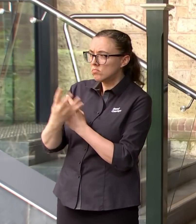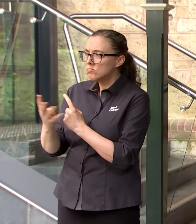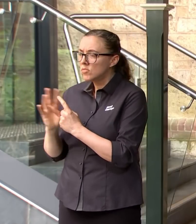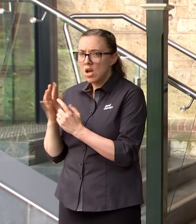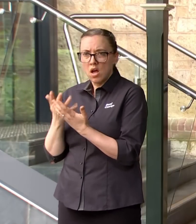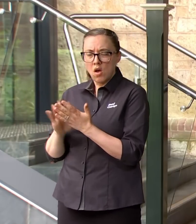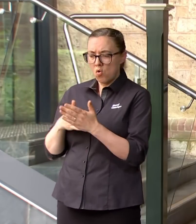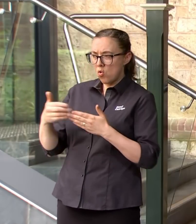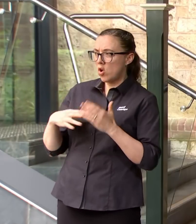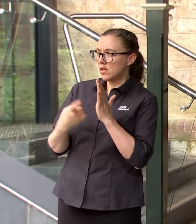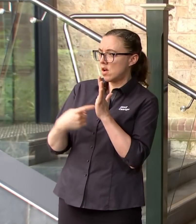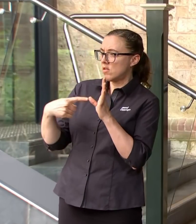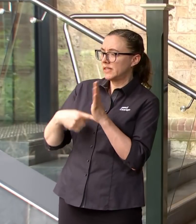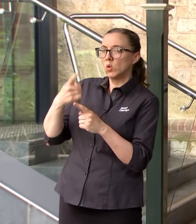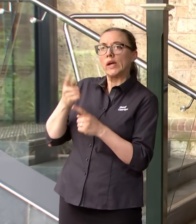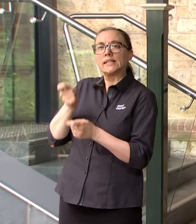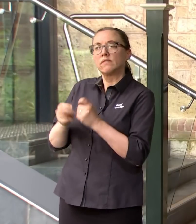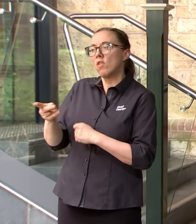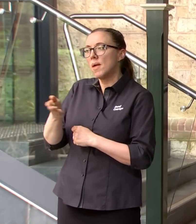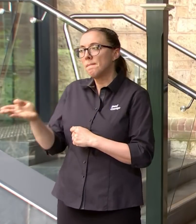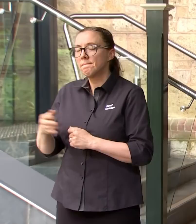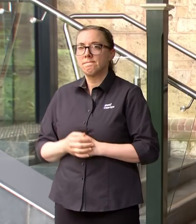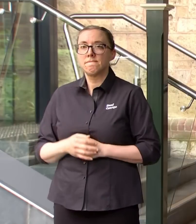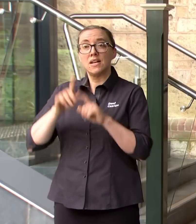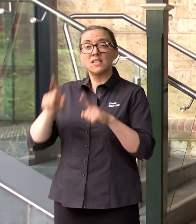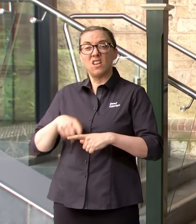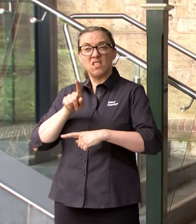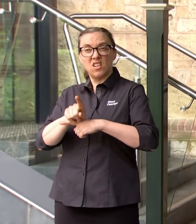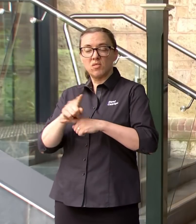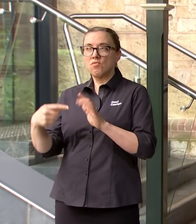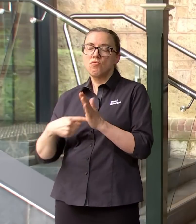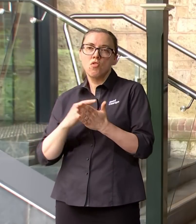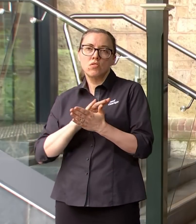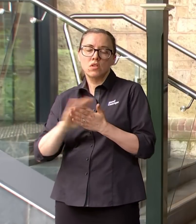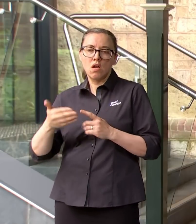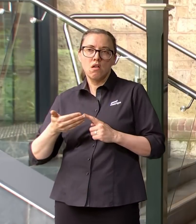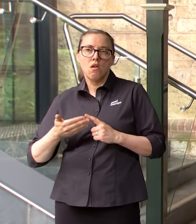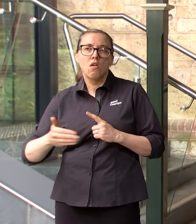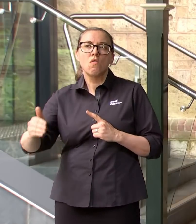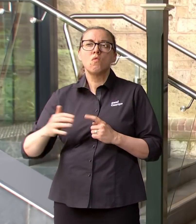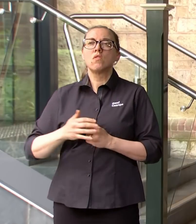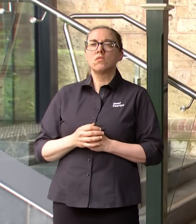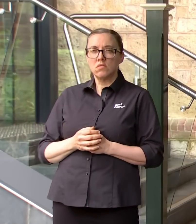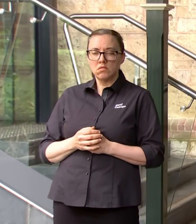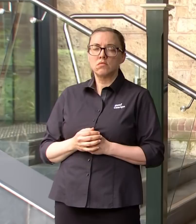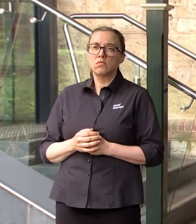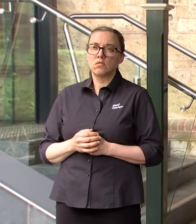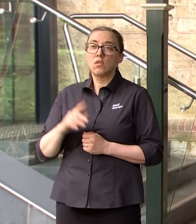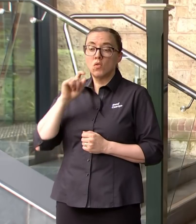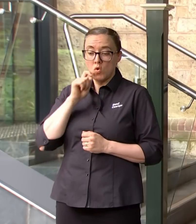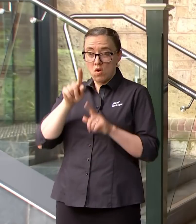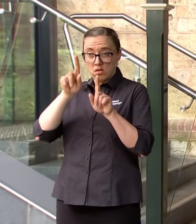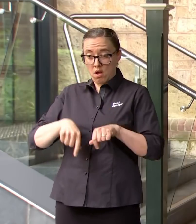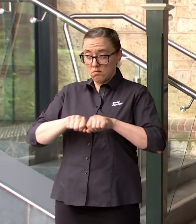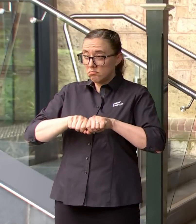place and operational on Thursday morning next week probably mid-morning we'll switch on the ability